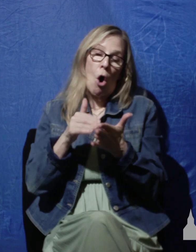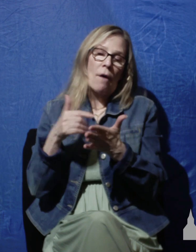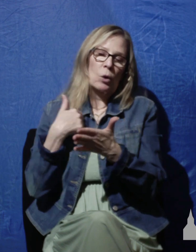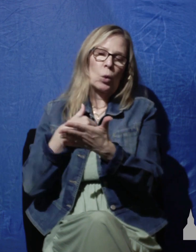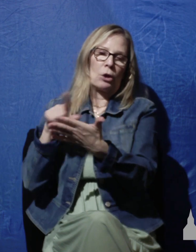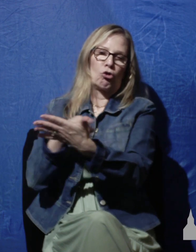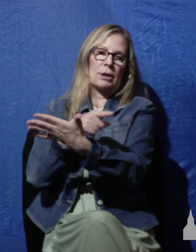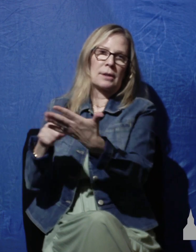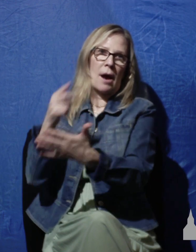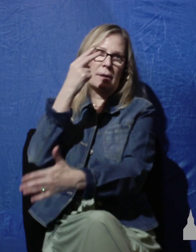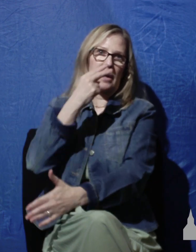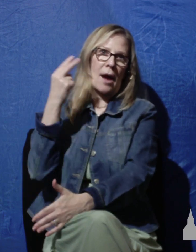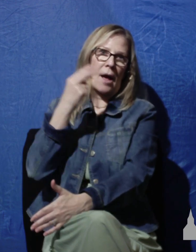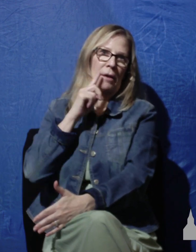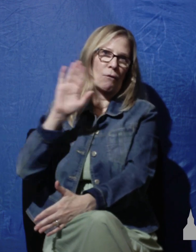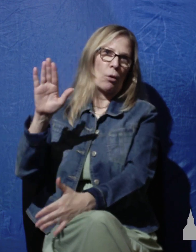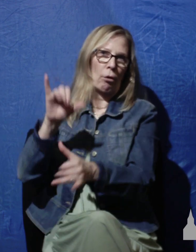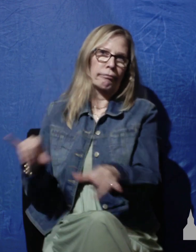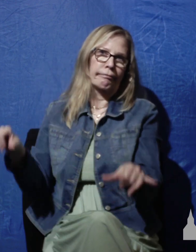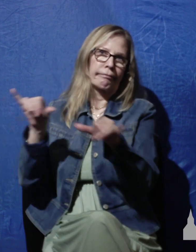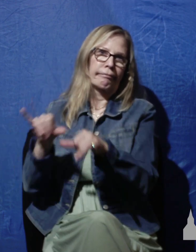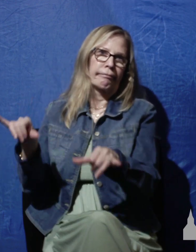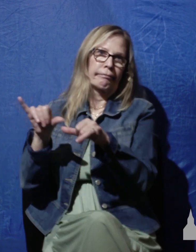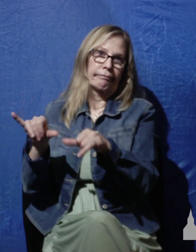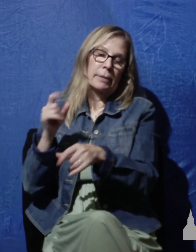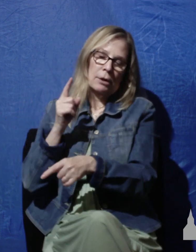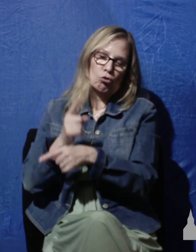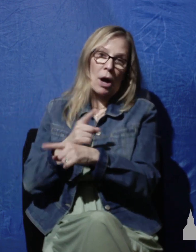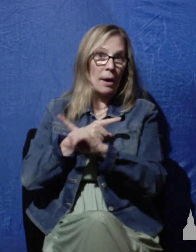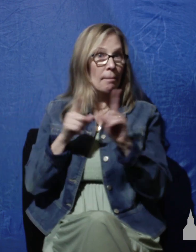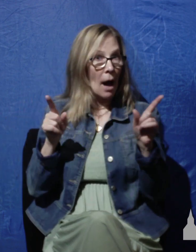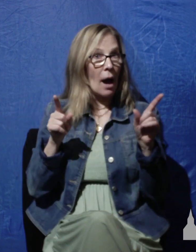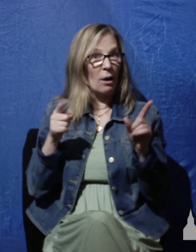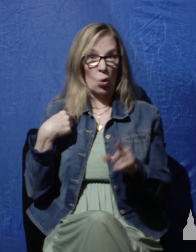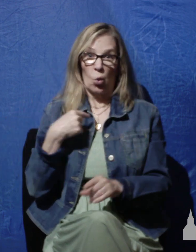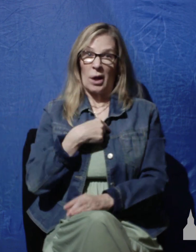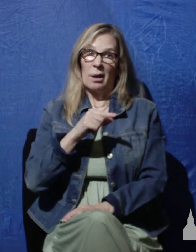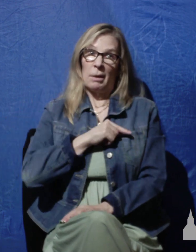Church for their vain repetition, and rightly so, but we can be guilty of that as well.